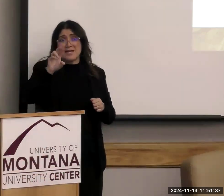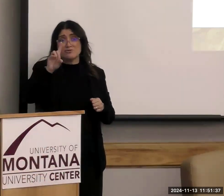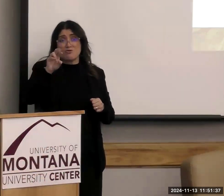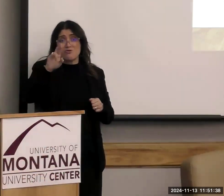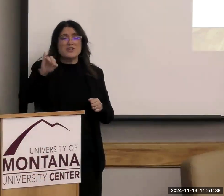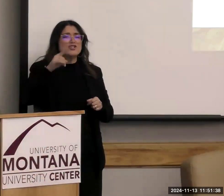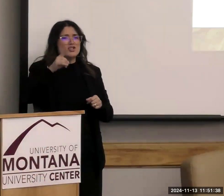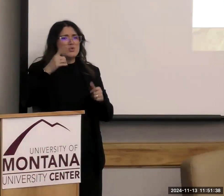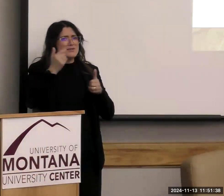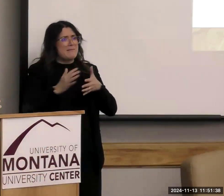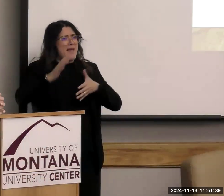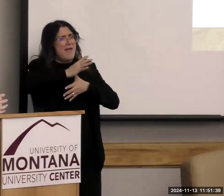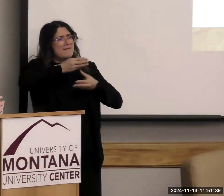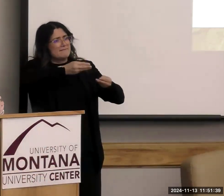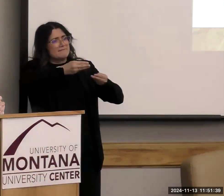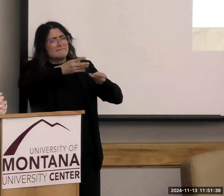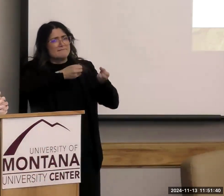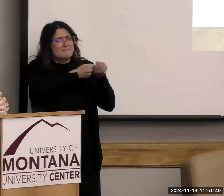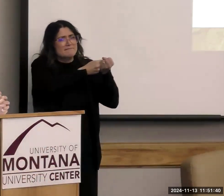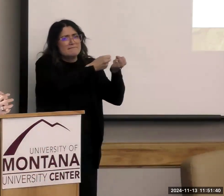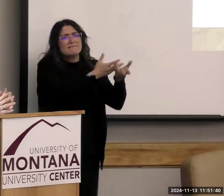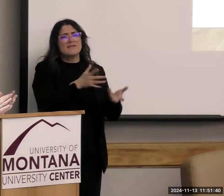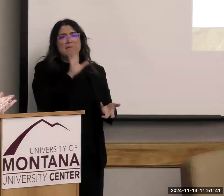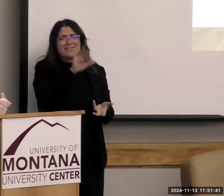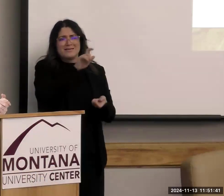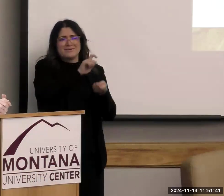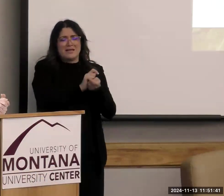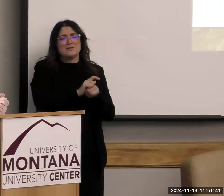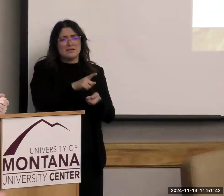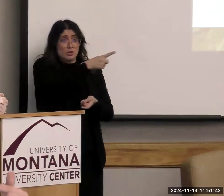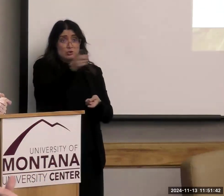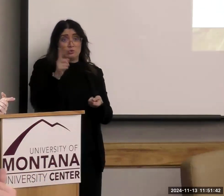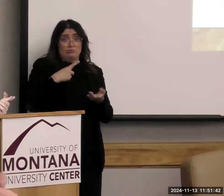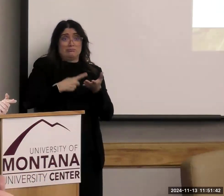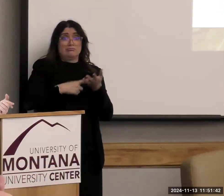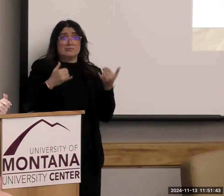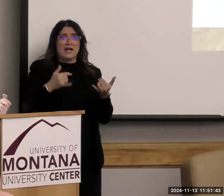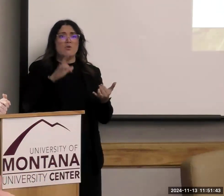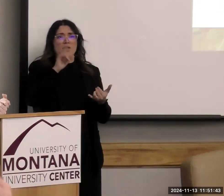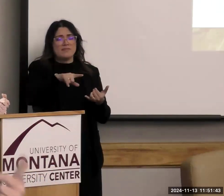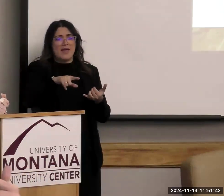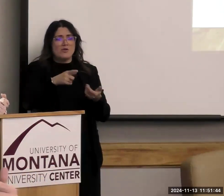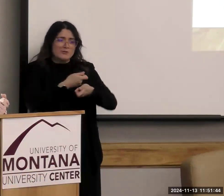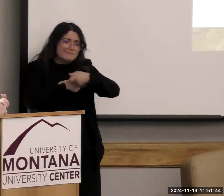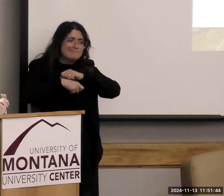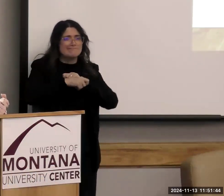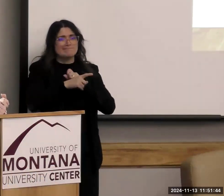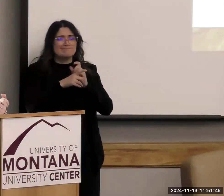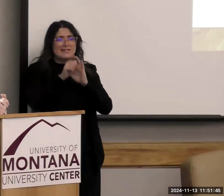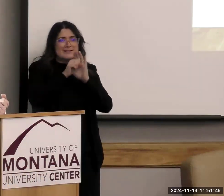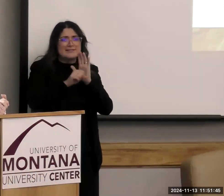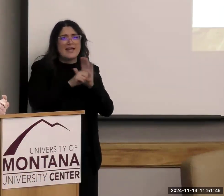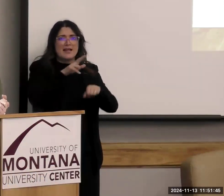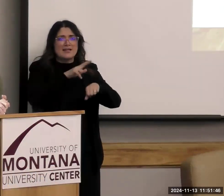kinds of things that you're talking about are exactly the things that they would tackle through state legislation, through national legislation.